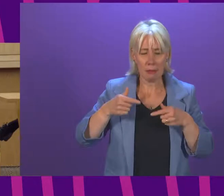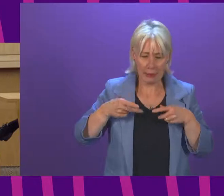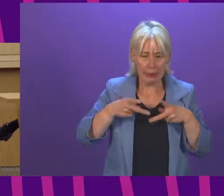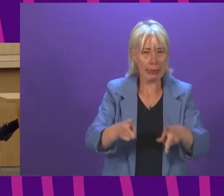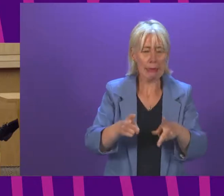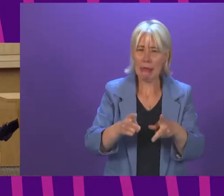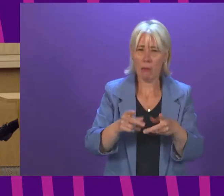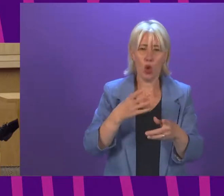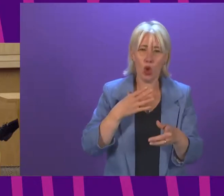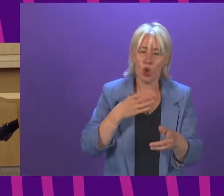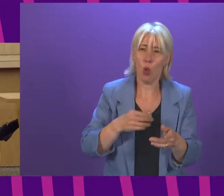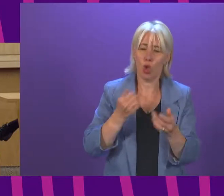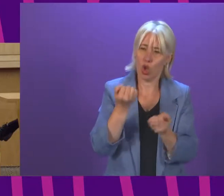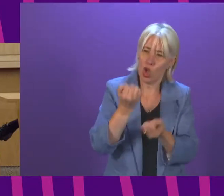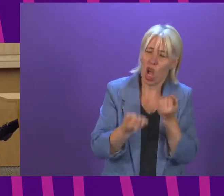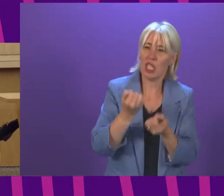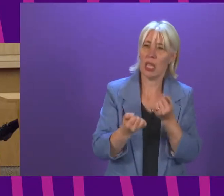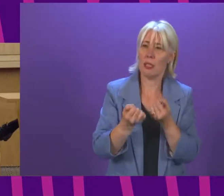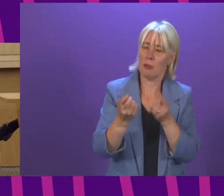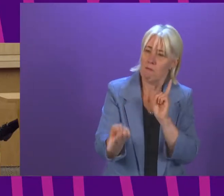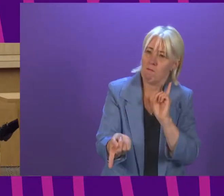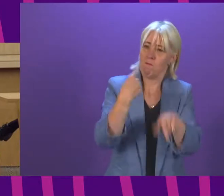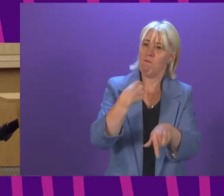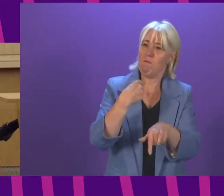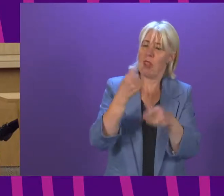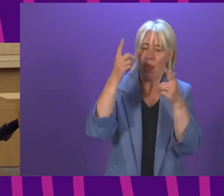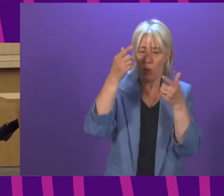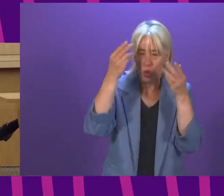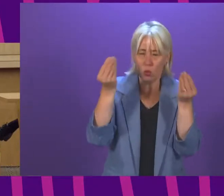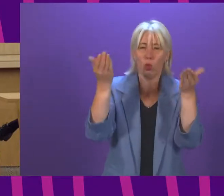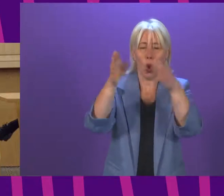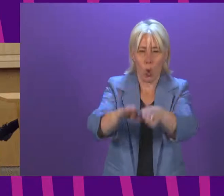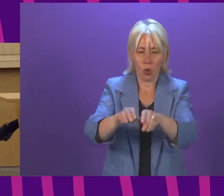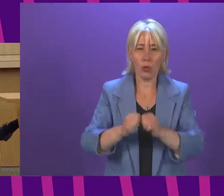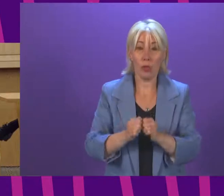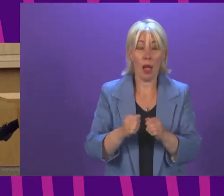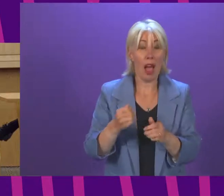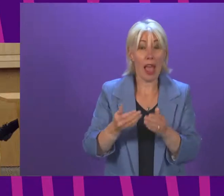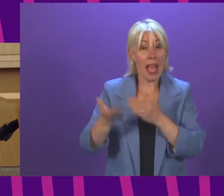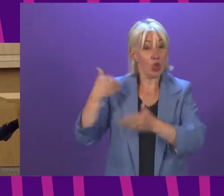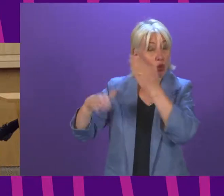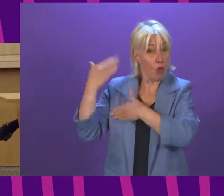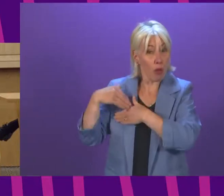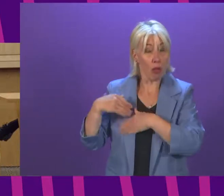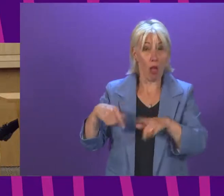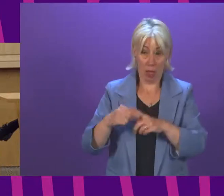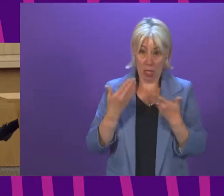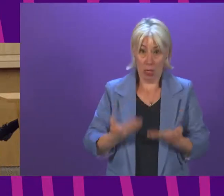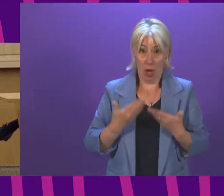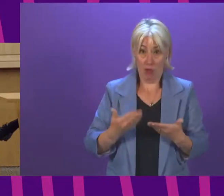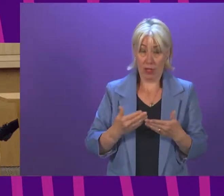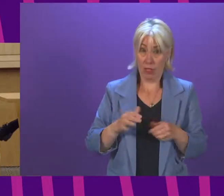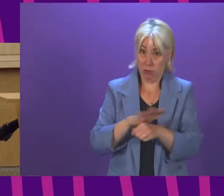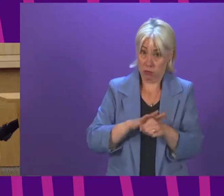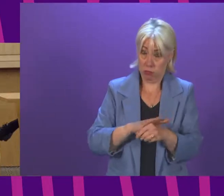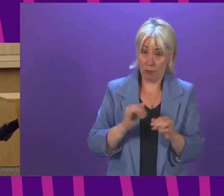justice, redress and closure. In dealing with sexual abuse cases, both current and historical, for constituents and in both the Health and Support Committee